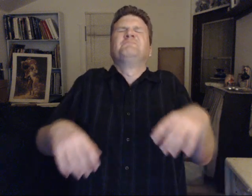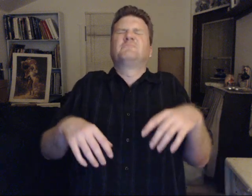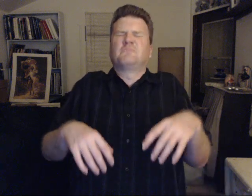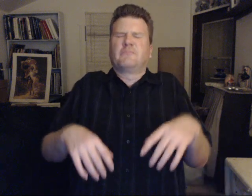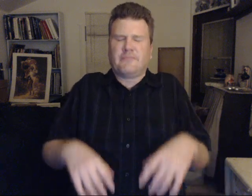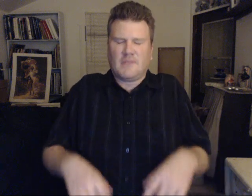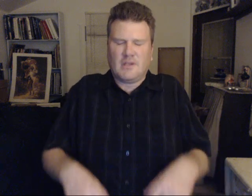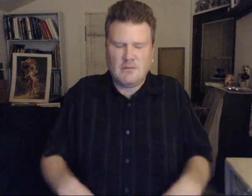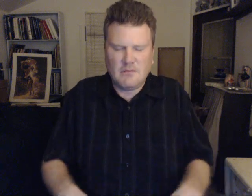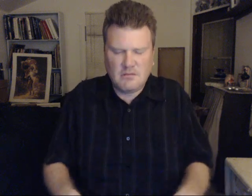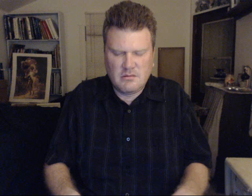Alright,